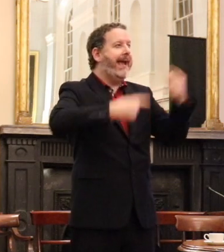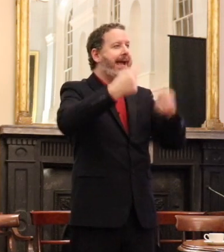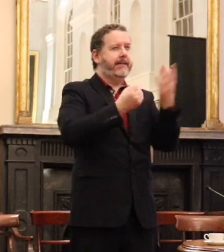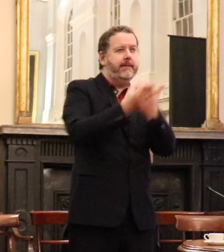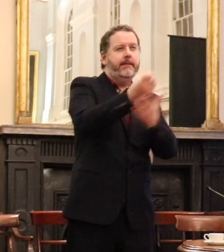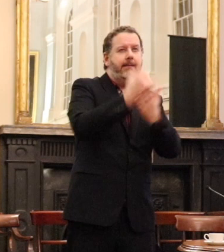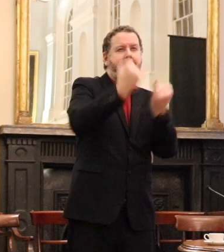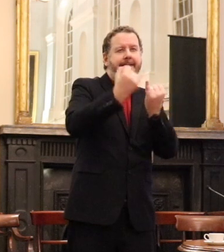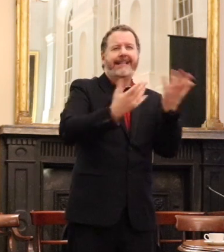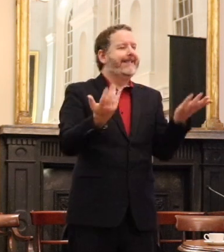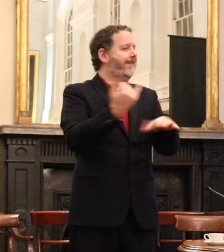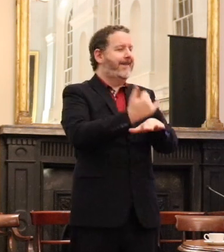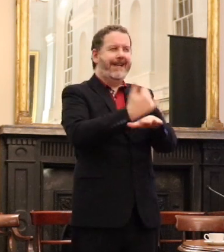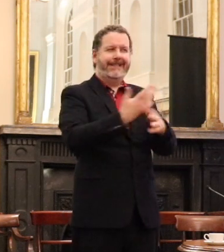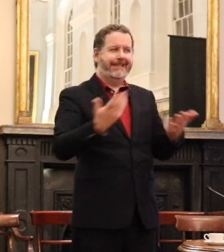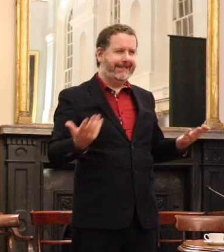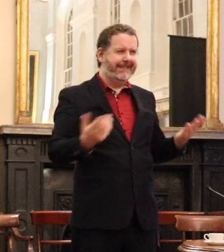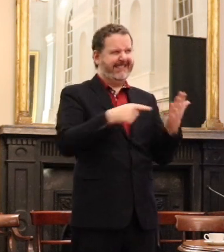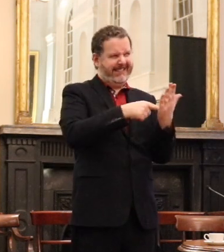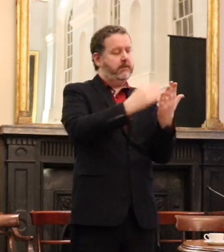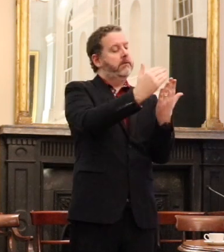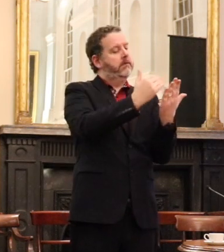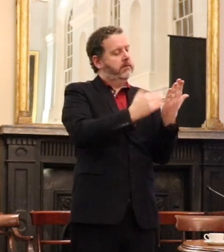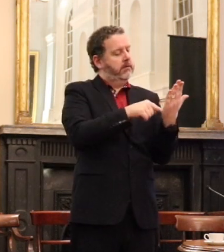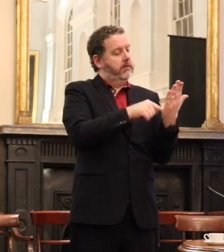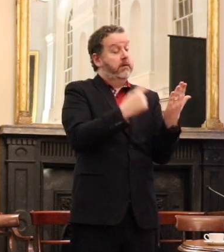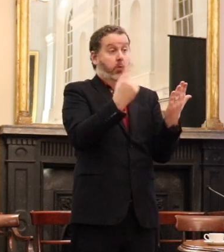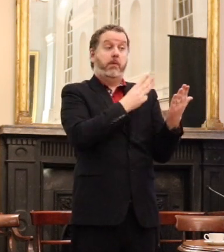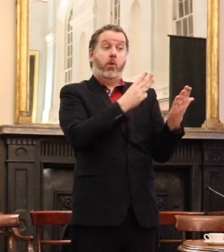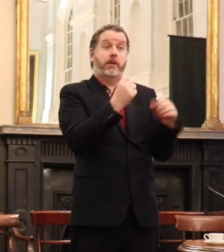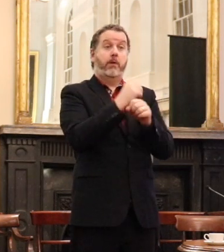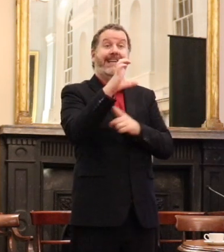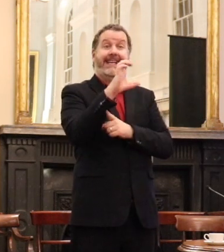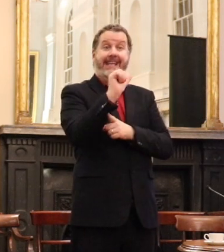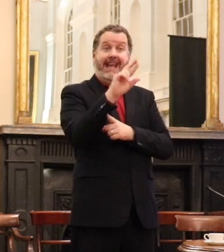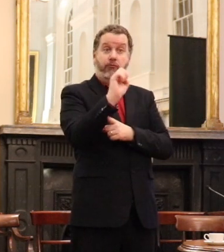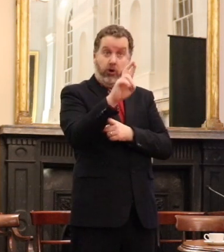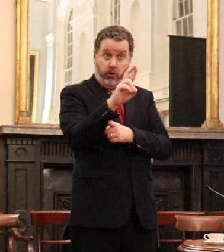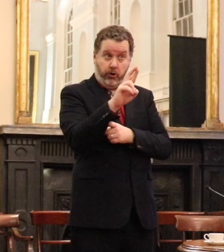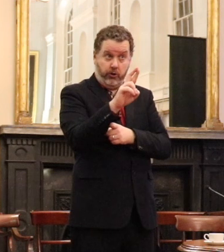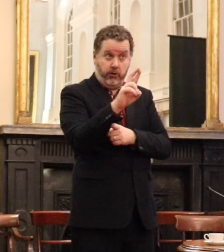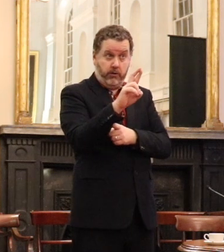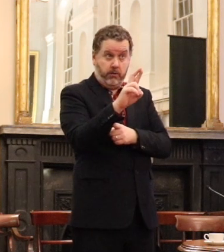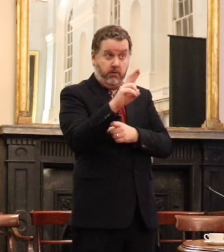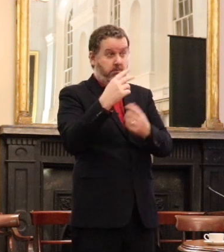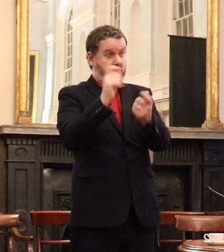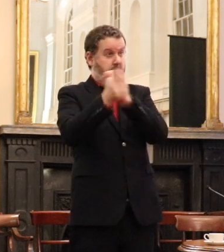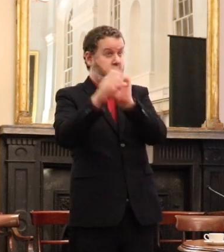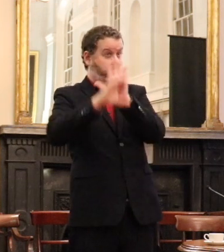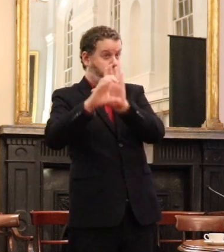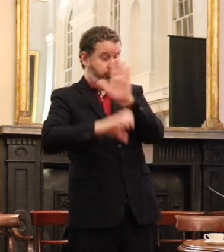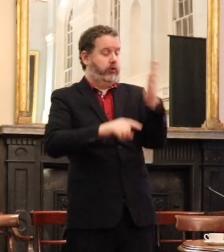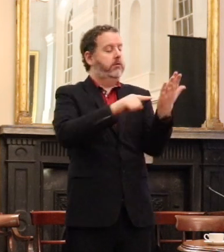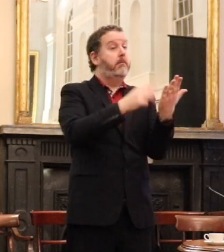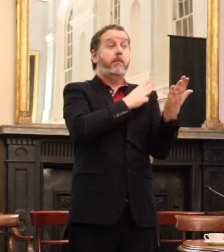and then when we get to the provision of care the proposal is that the new article put into the